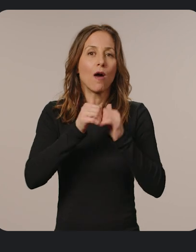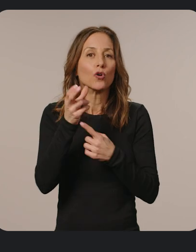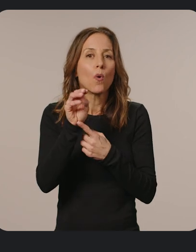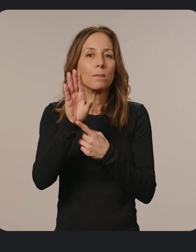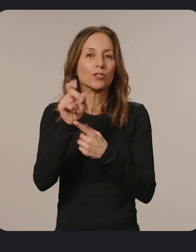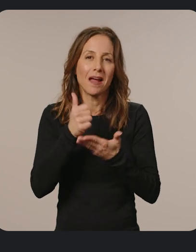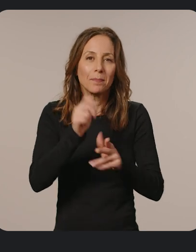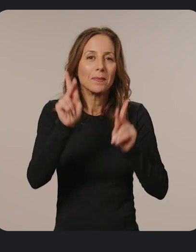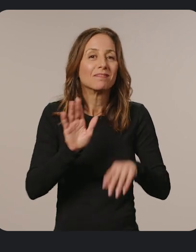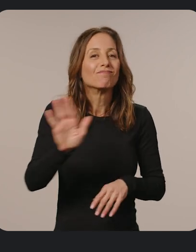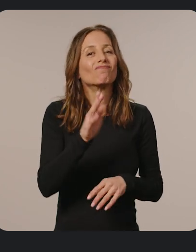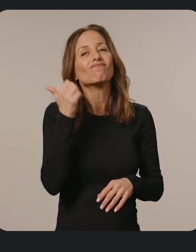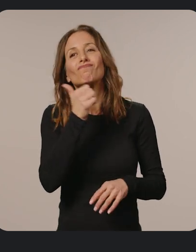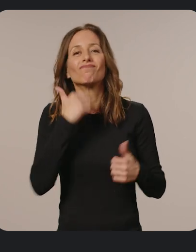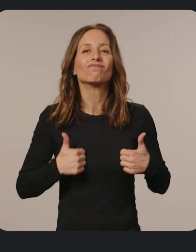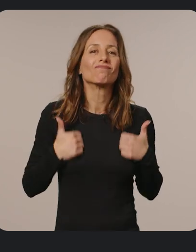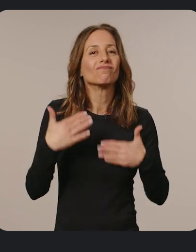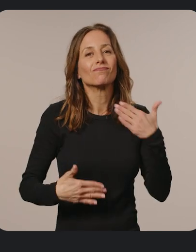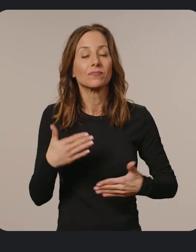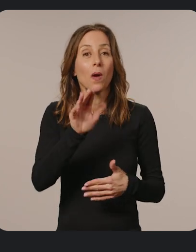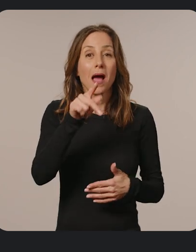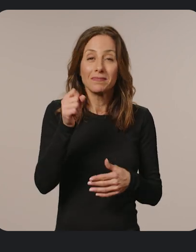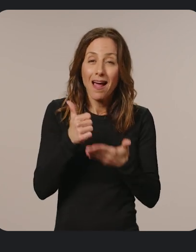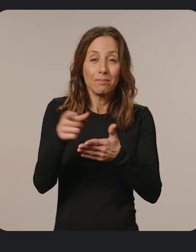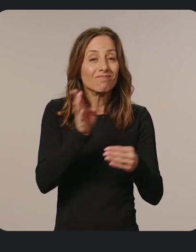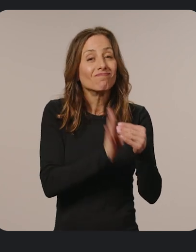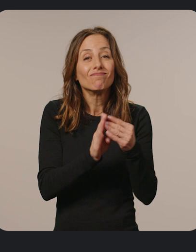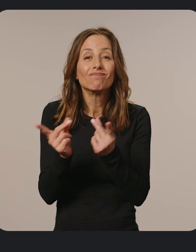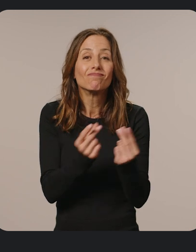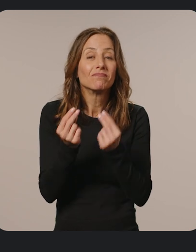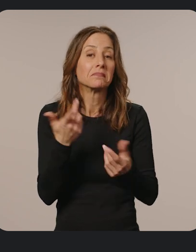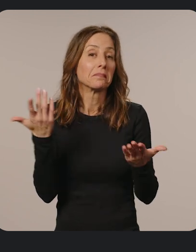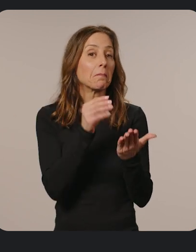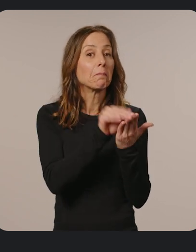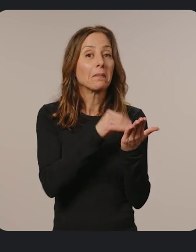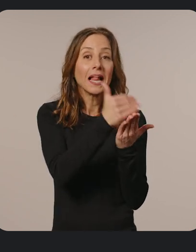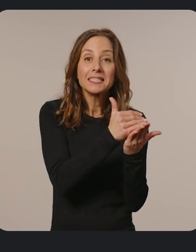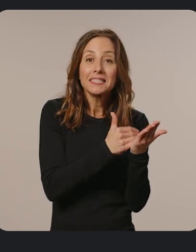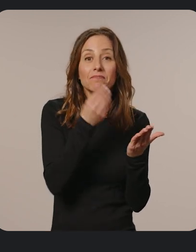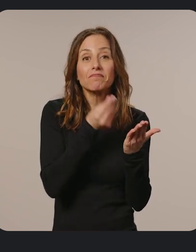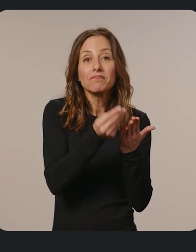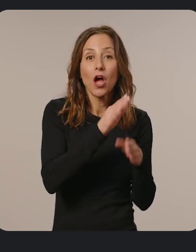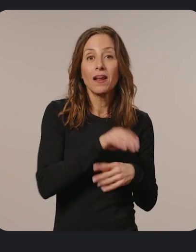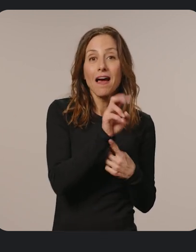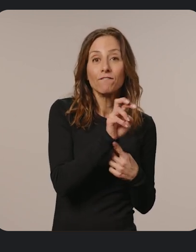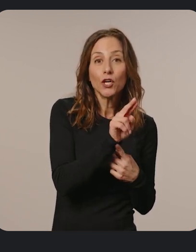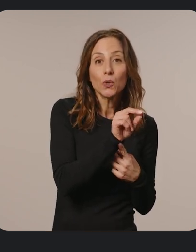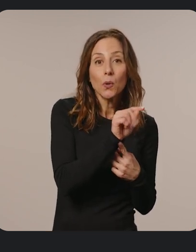people in their everyday lives. Your apps help people get stuff done, whether they're making a grocery list